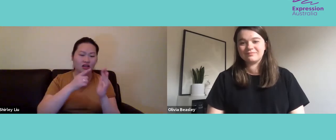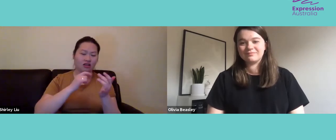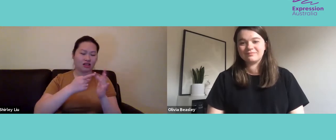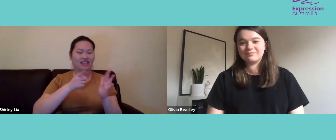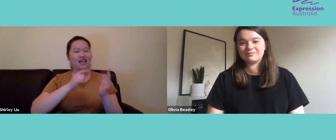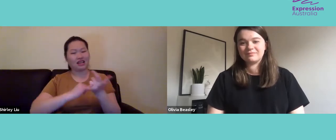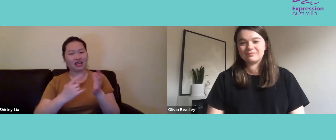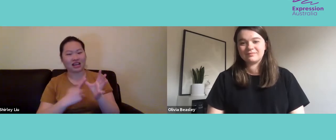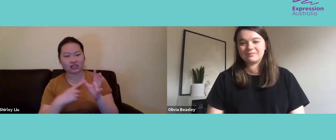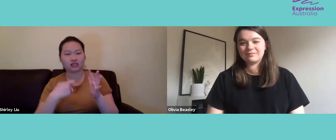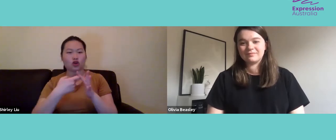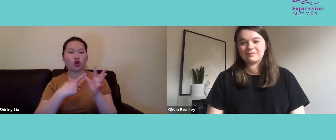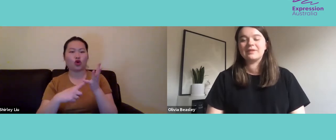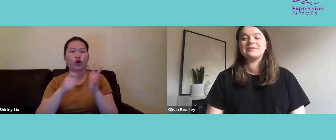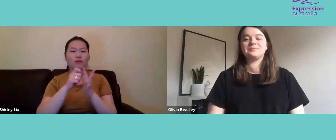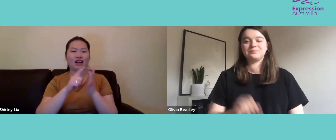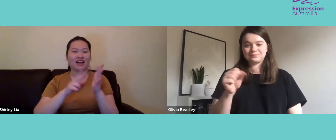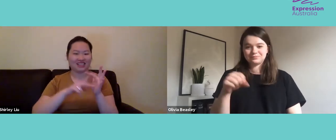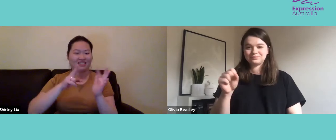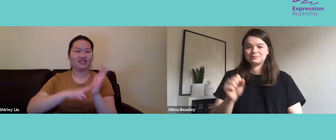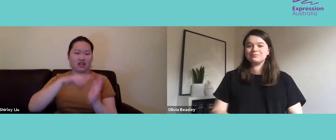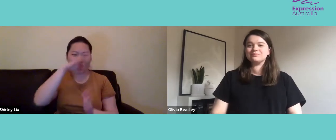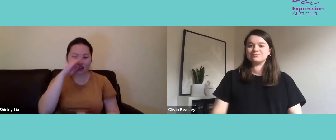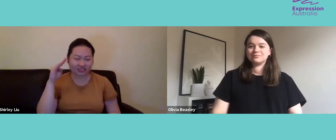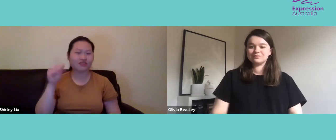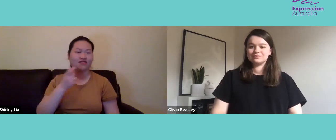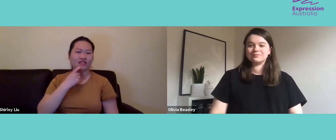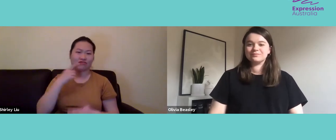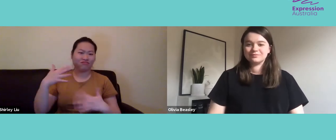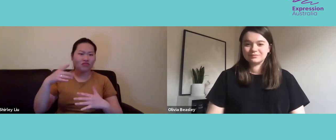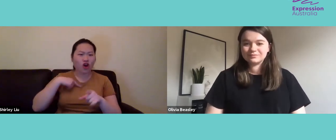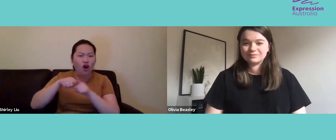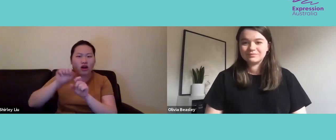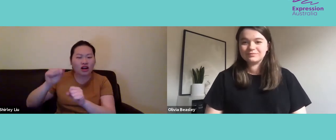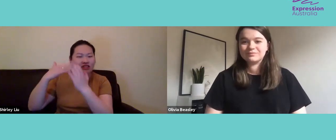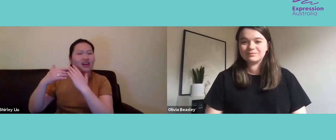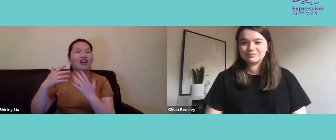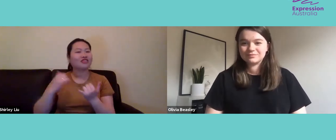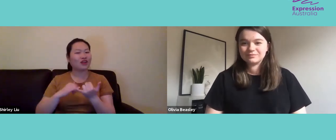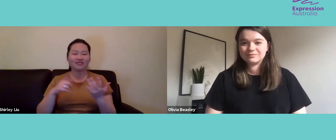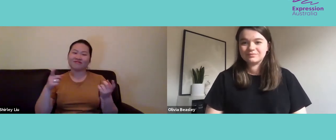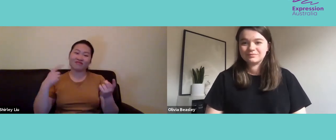also, Lisa Korpinenen, who is from Finland.